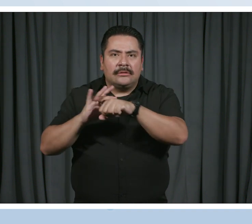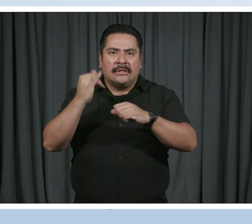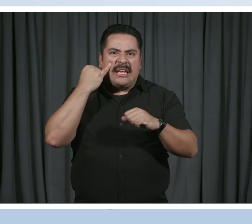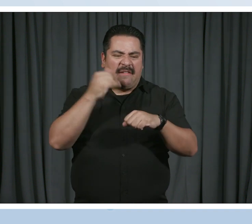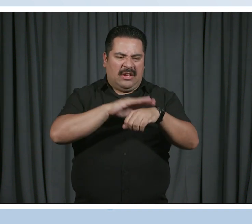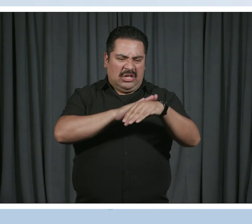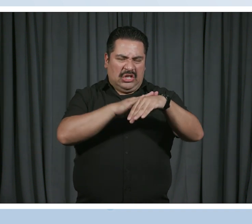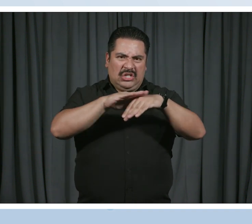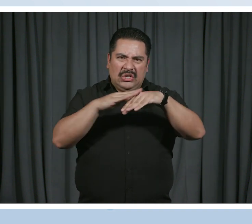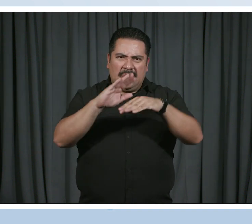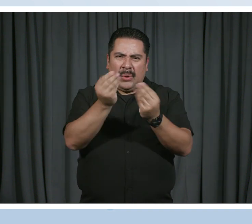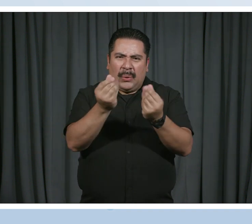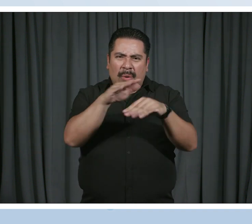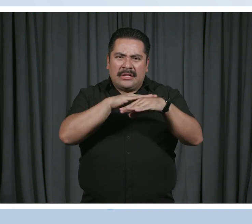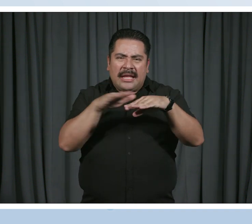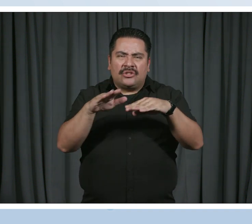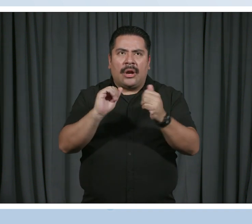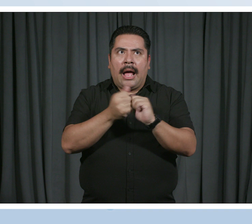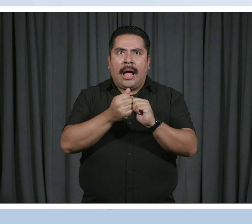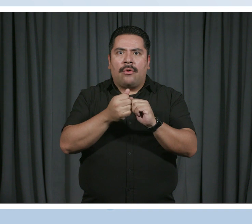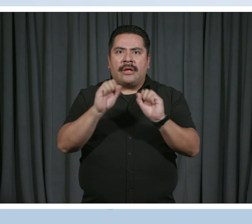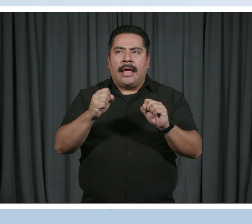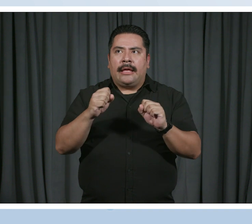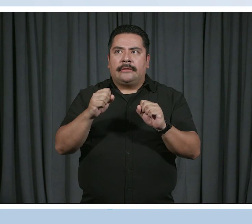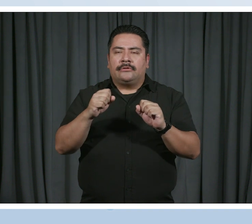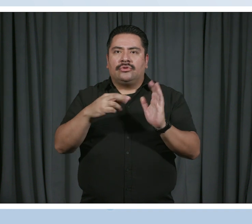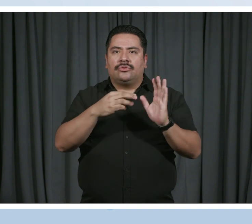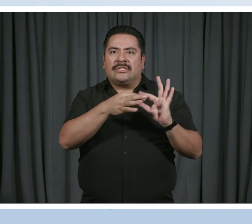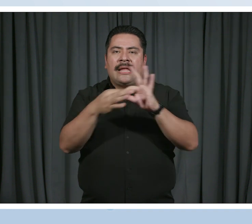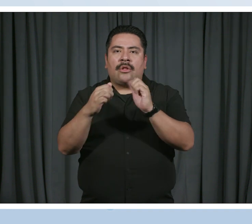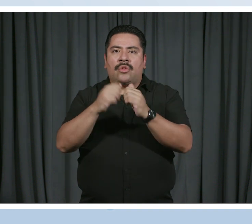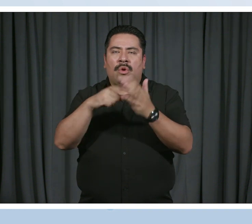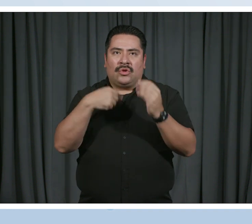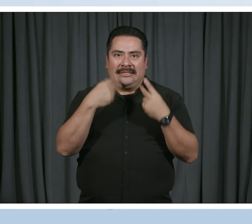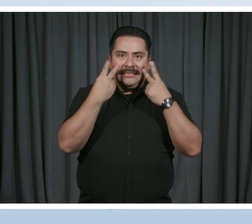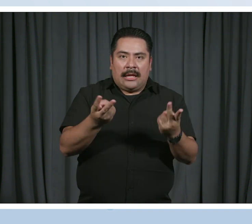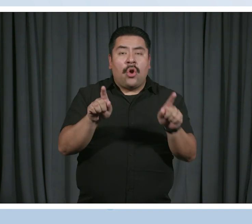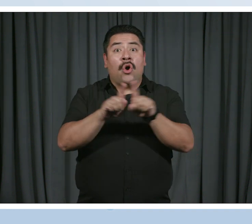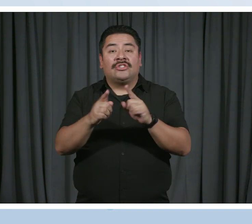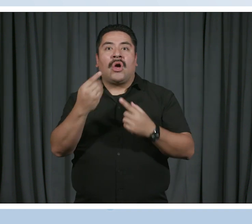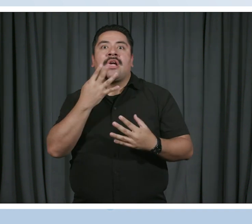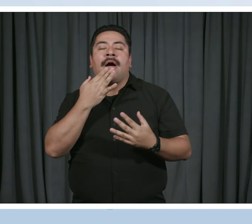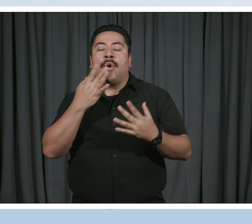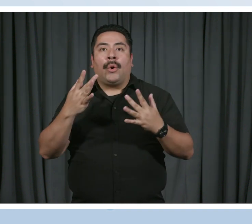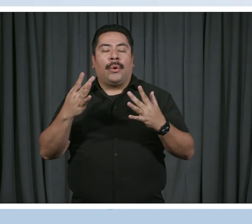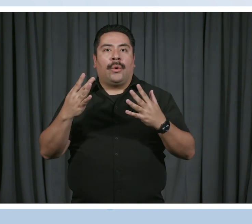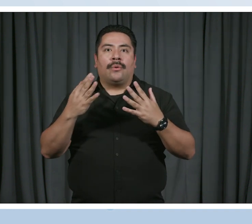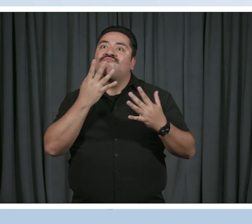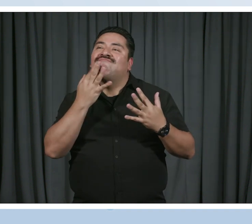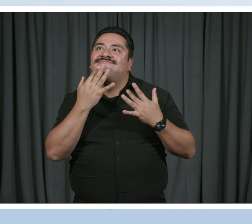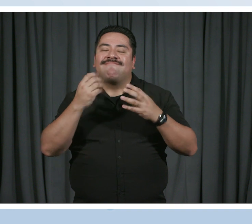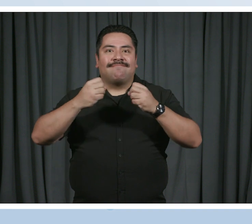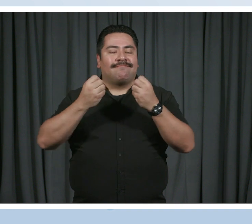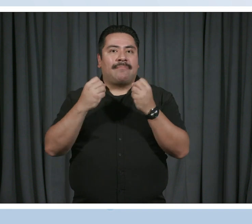actual work that's on the mural, but then also color palette. I love colors. I always paint in super vibrant colors, but this forced me to think about